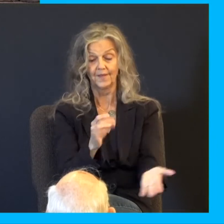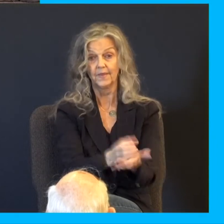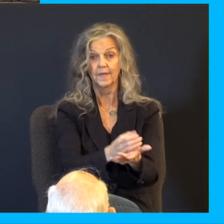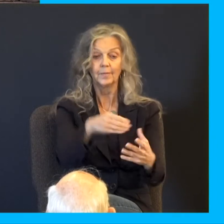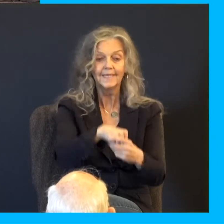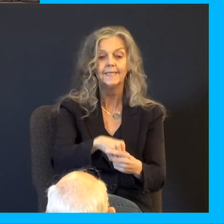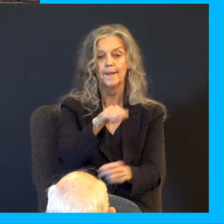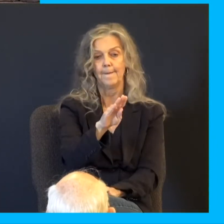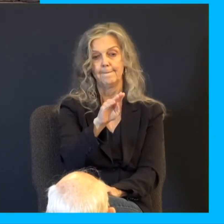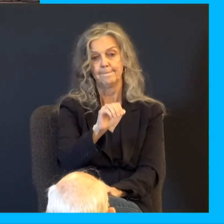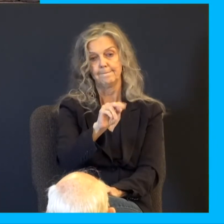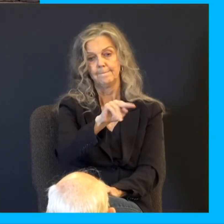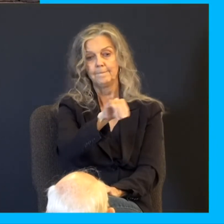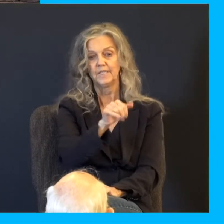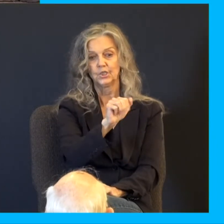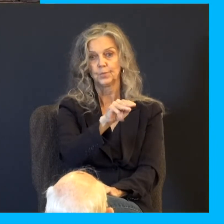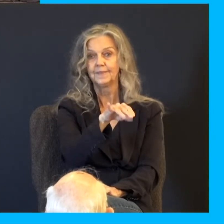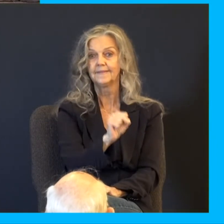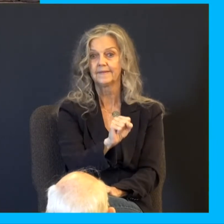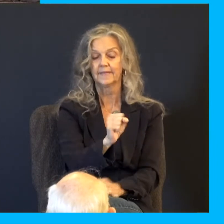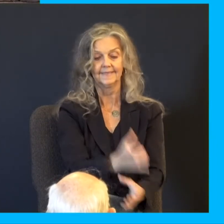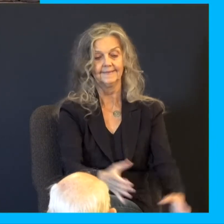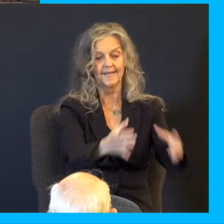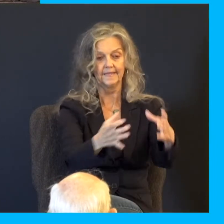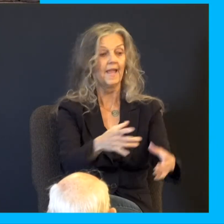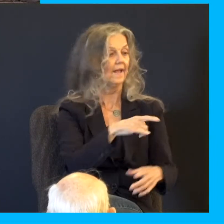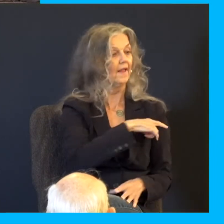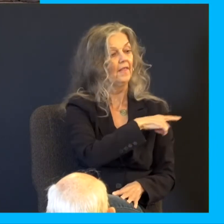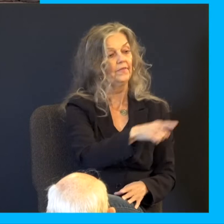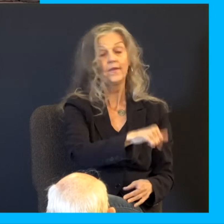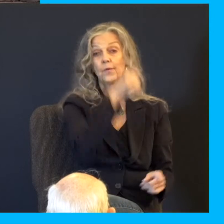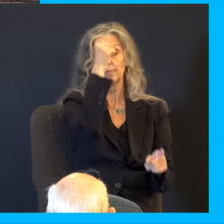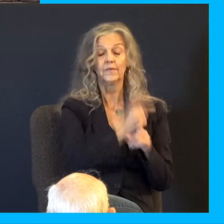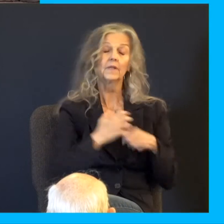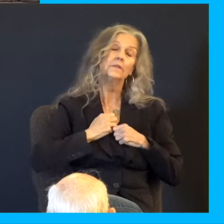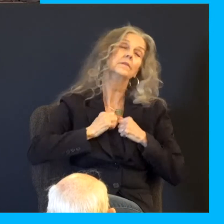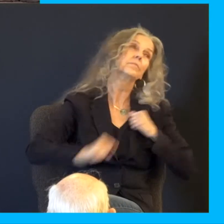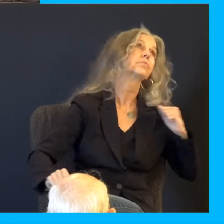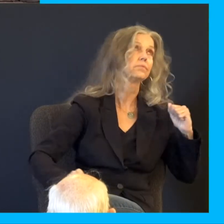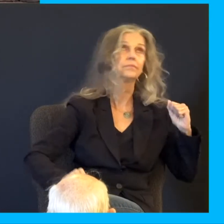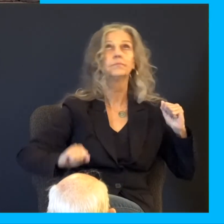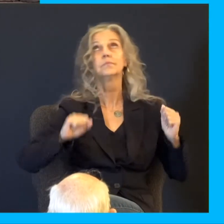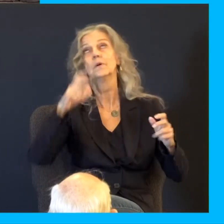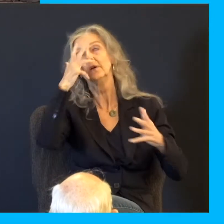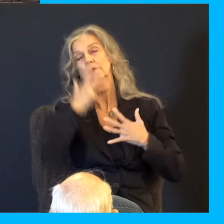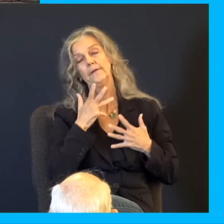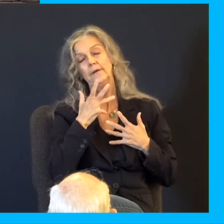And they rent their clothes, a sign of grief or outrage. They laid in every man his donkey, and they returned to the city.